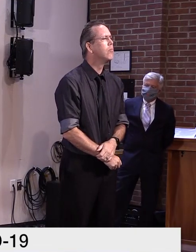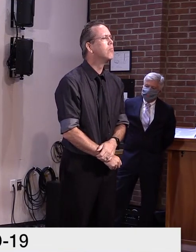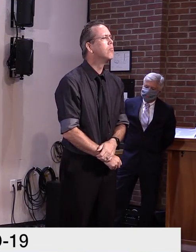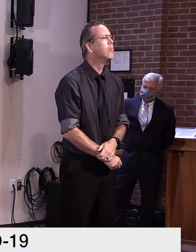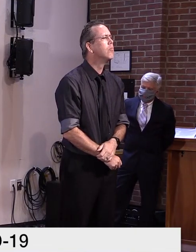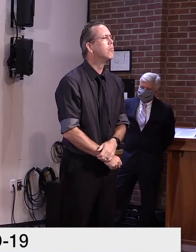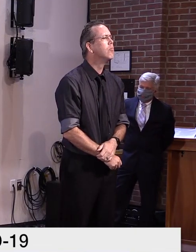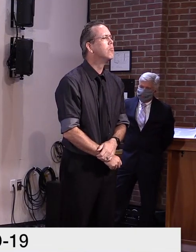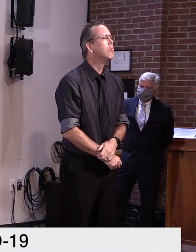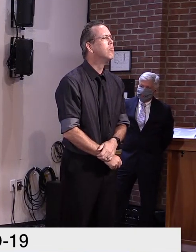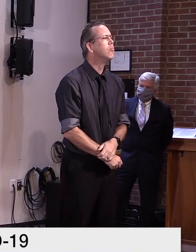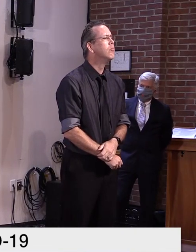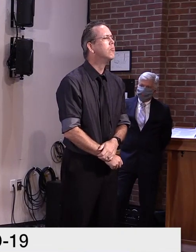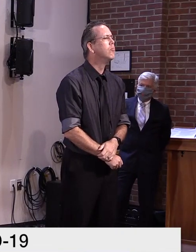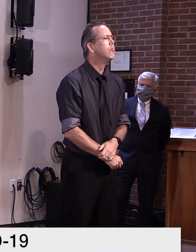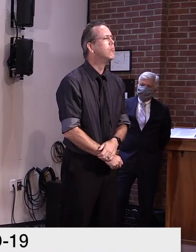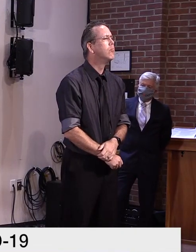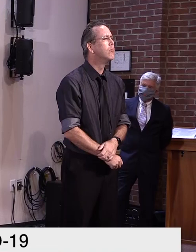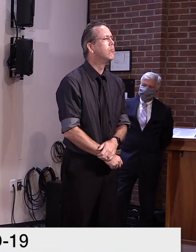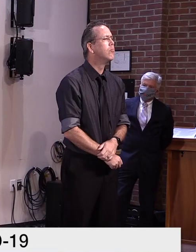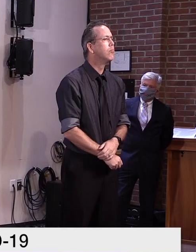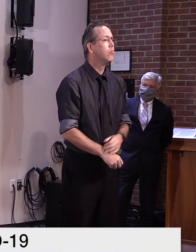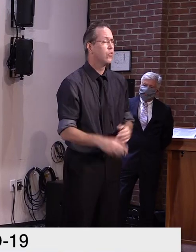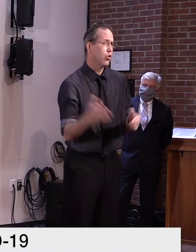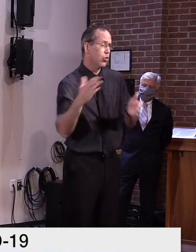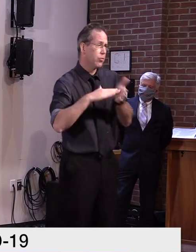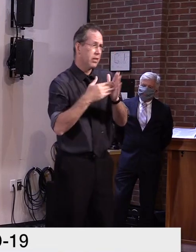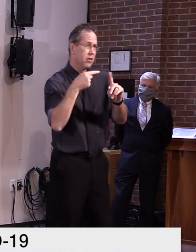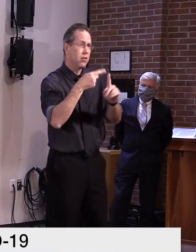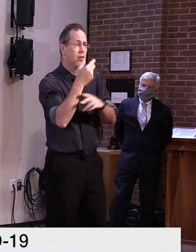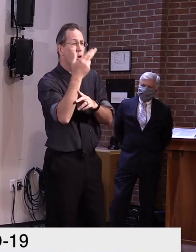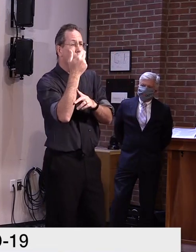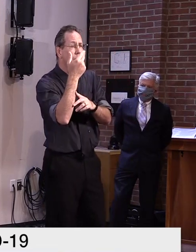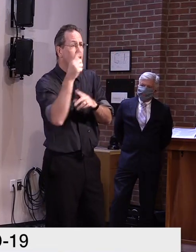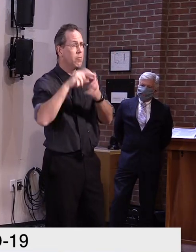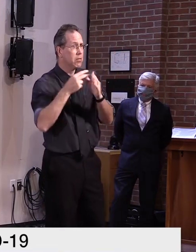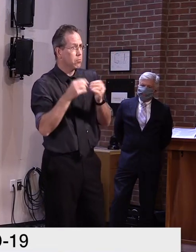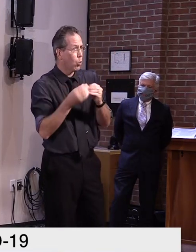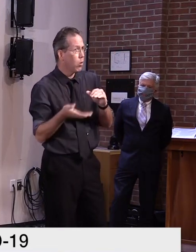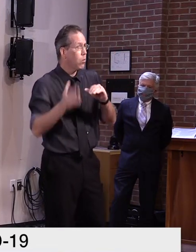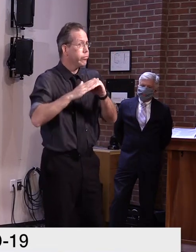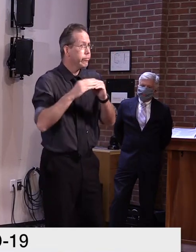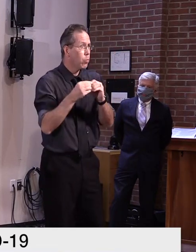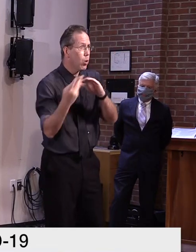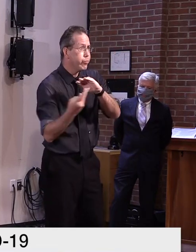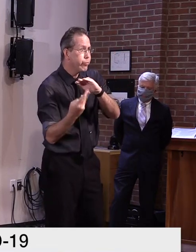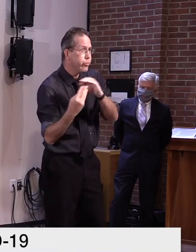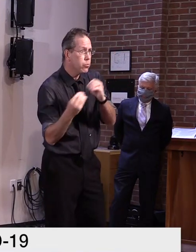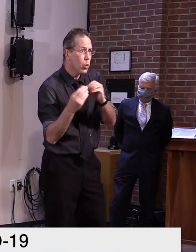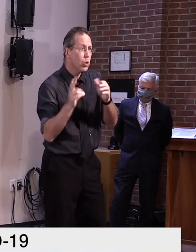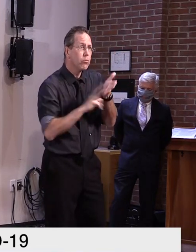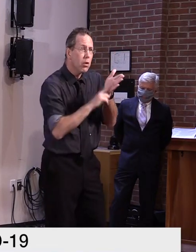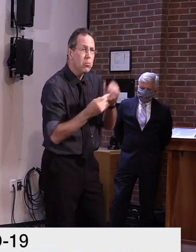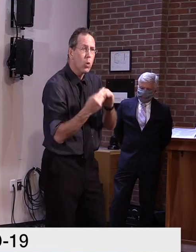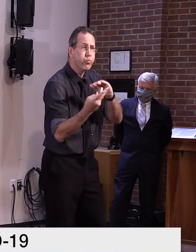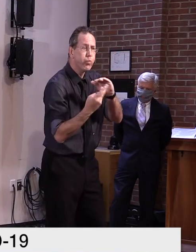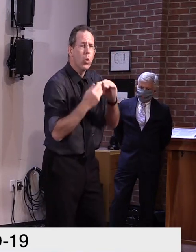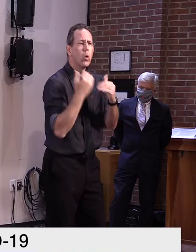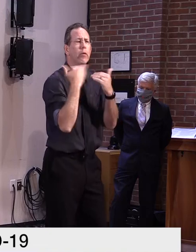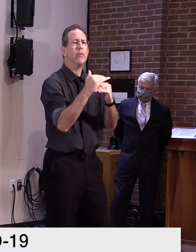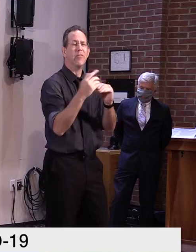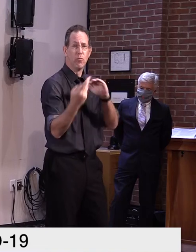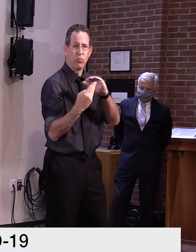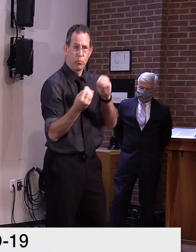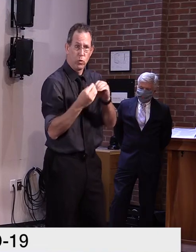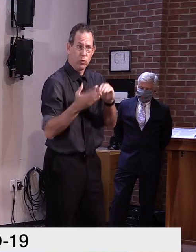Anything we can do, uh, to help, uh, with hospitality as long as it's safe and the numbers warrant that. So again,